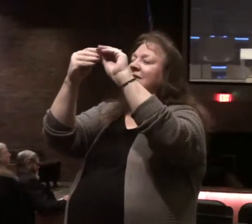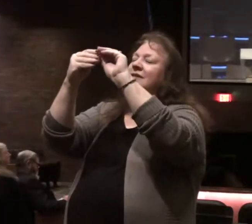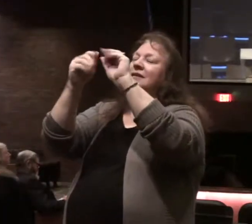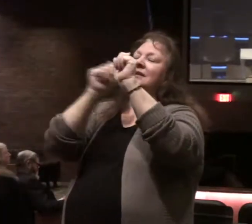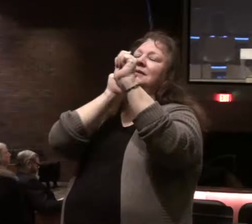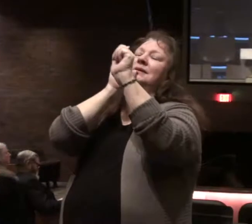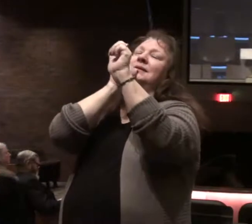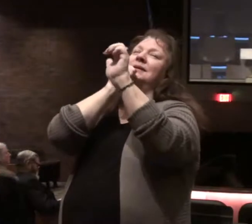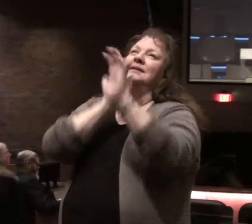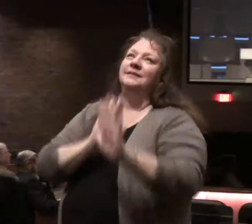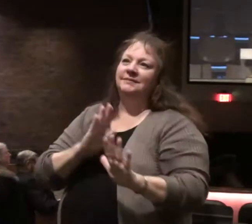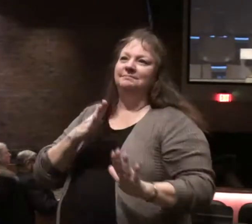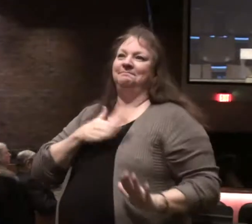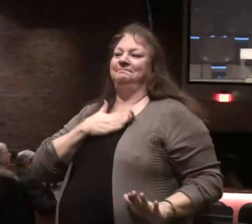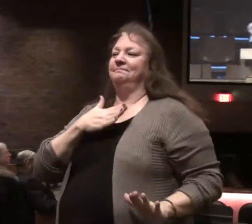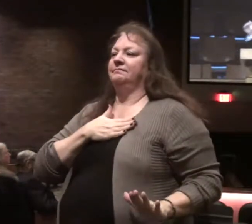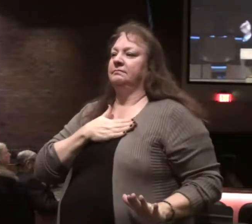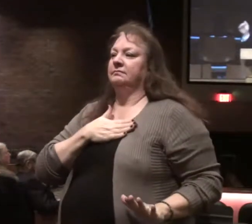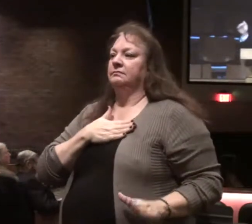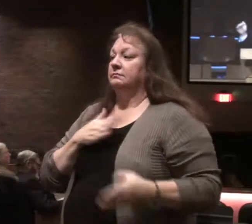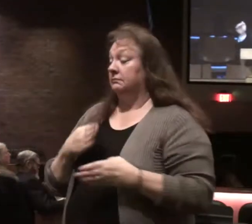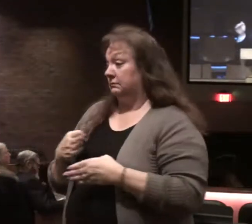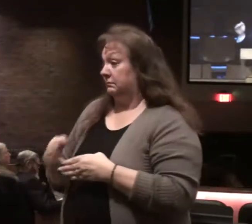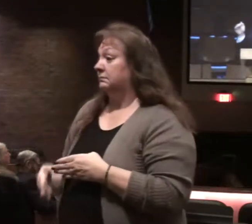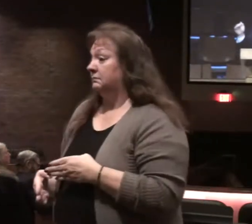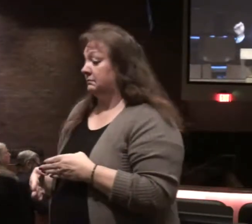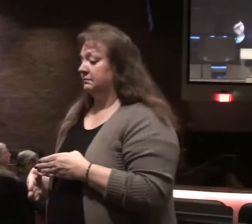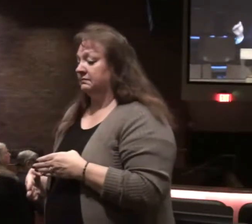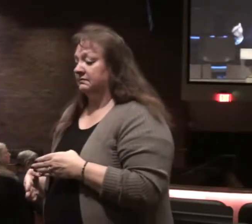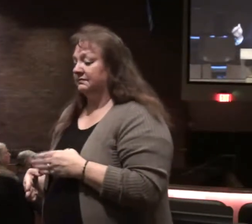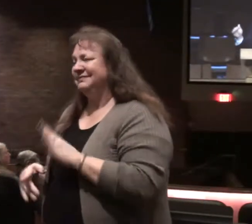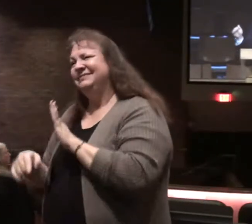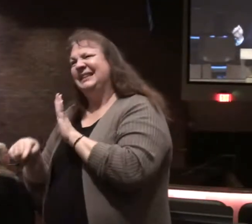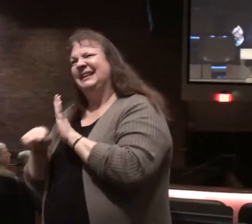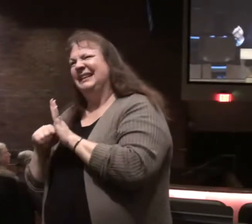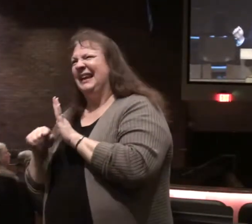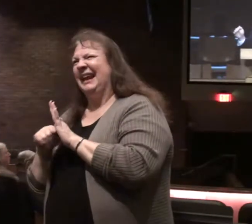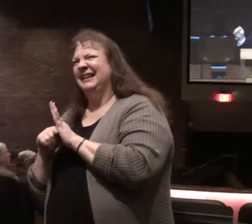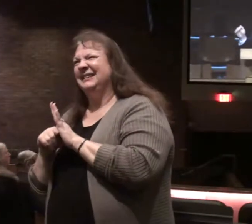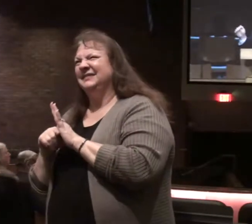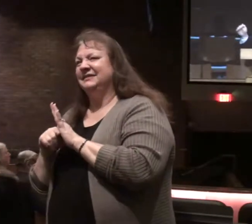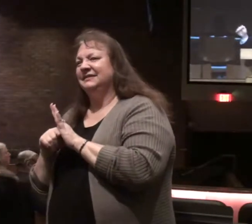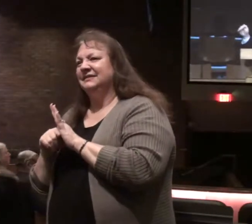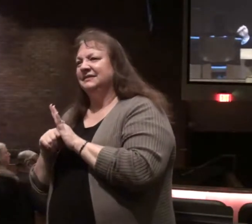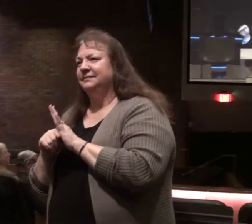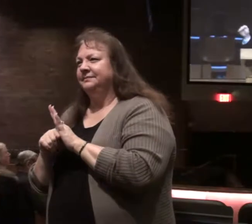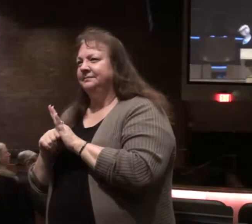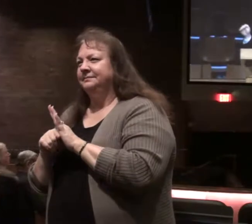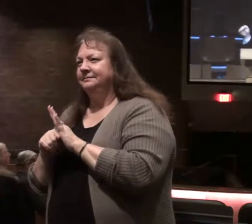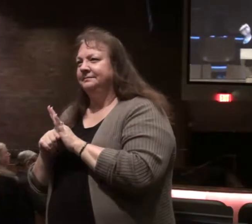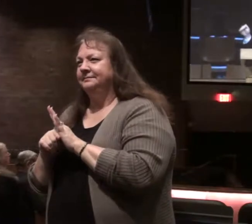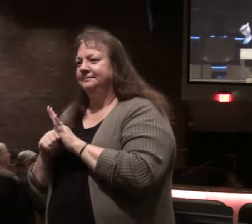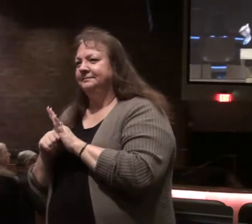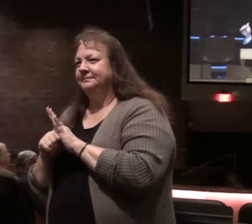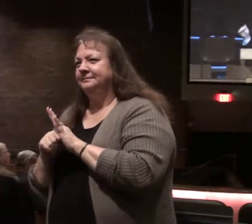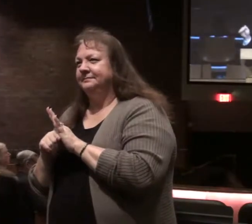blessed it ends not on a negative note it ends on a